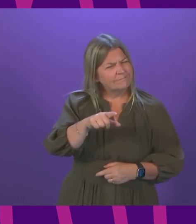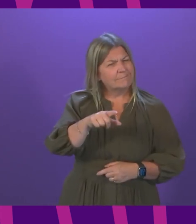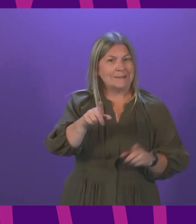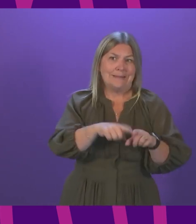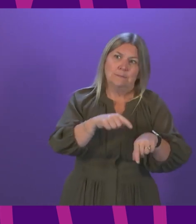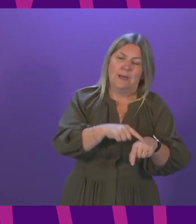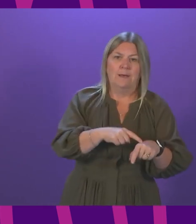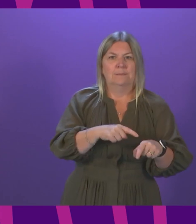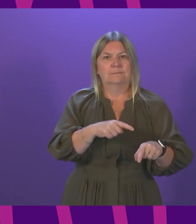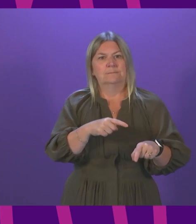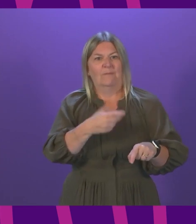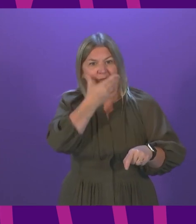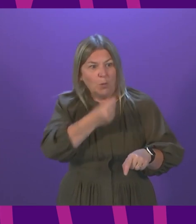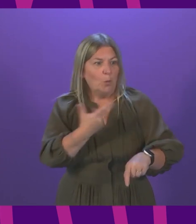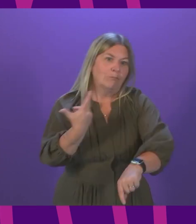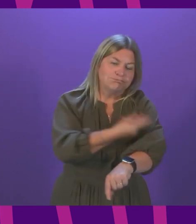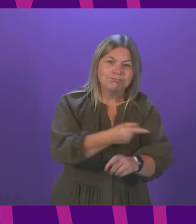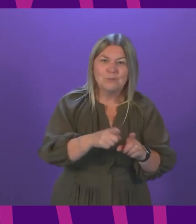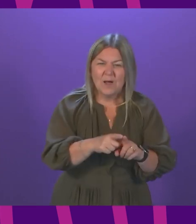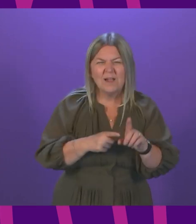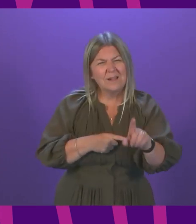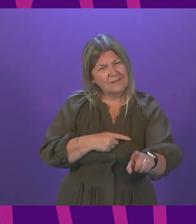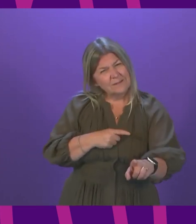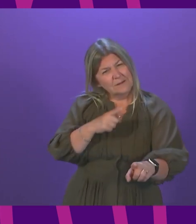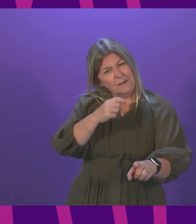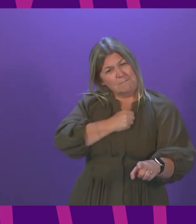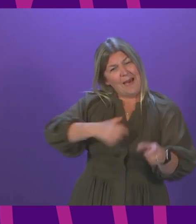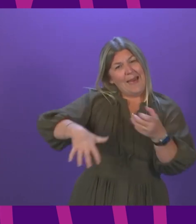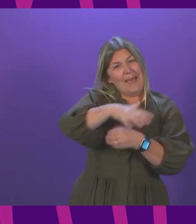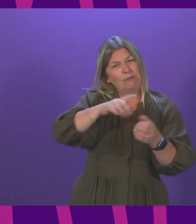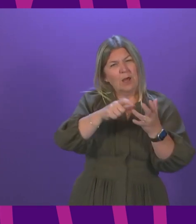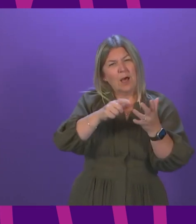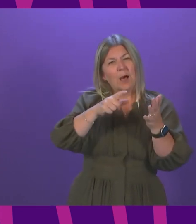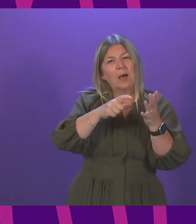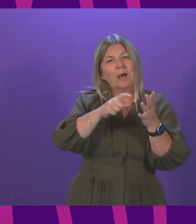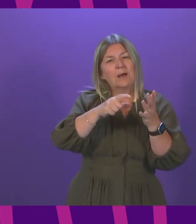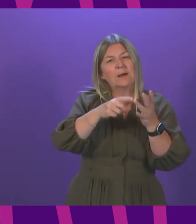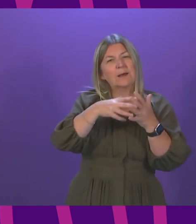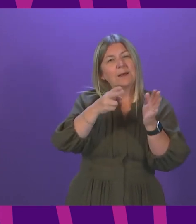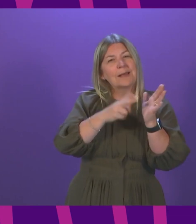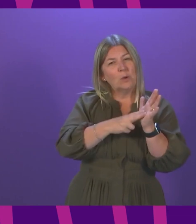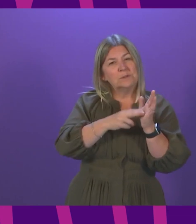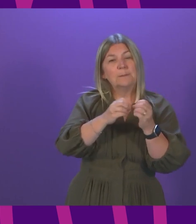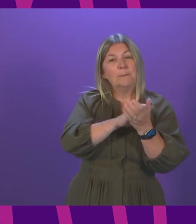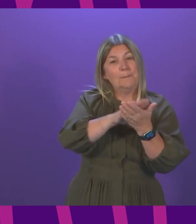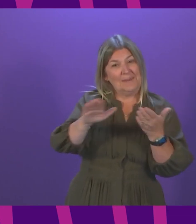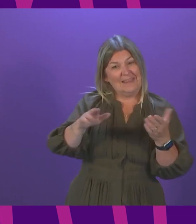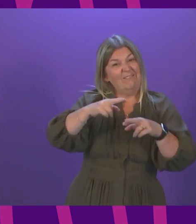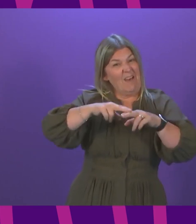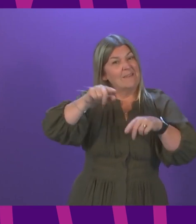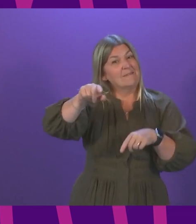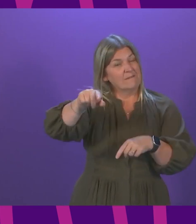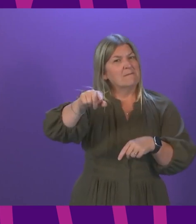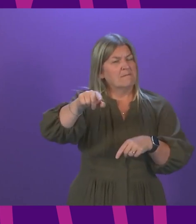clarify when my Cowdenbeath constituents can expect to be informed as to the timing and the location for the booster